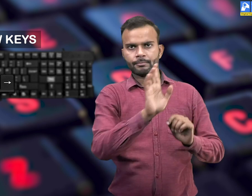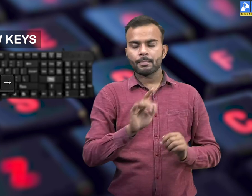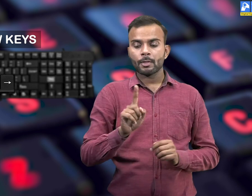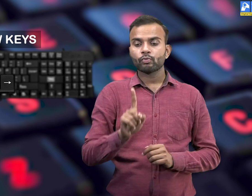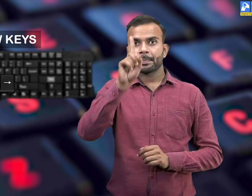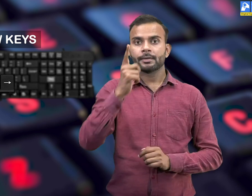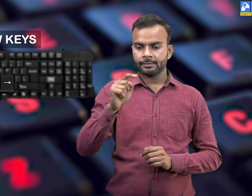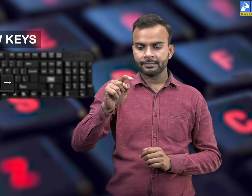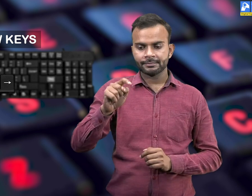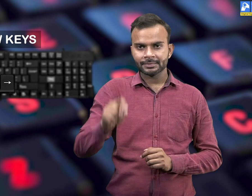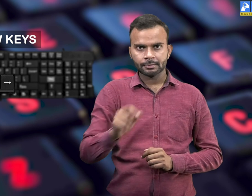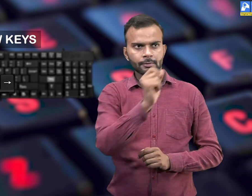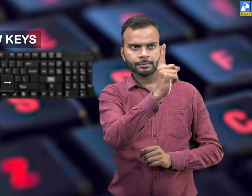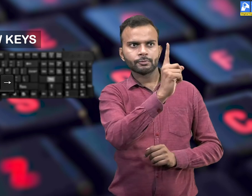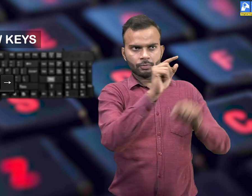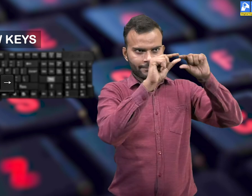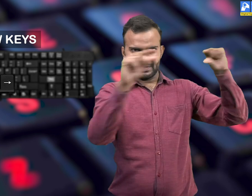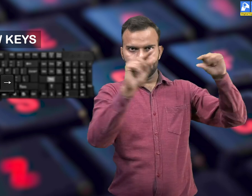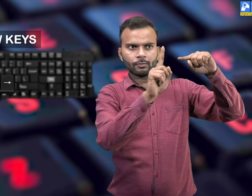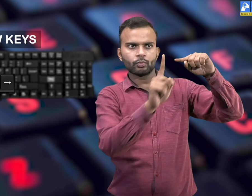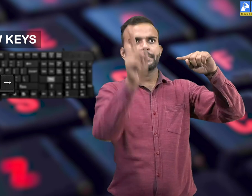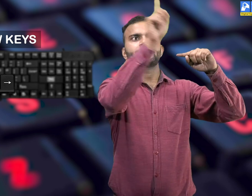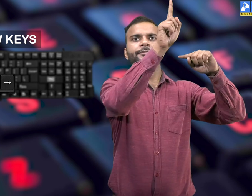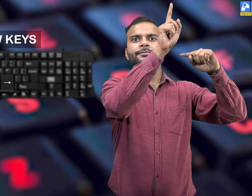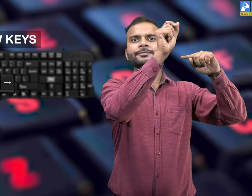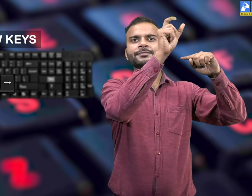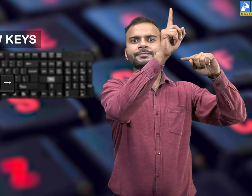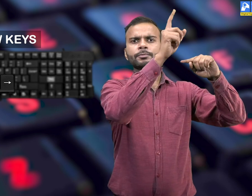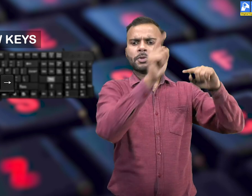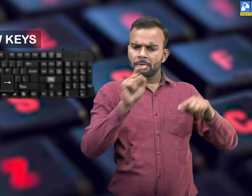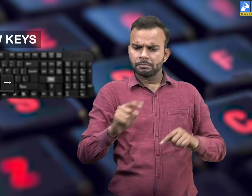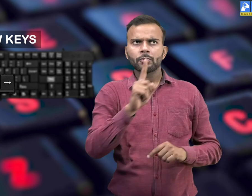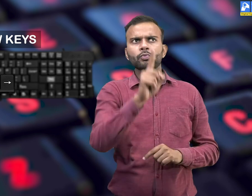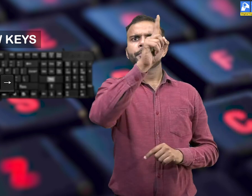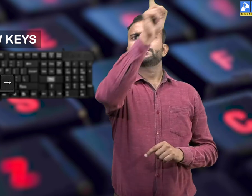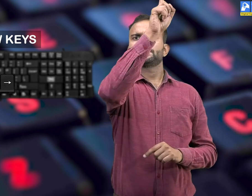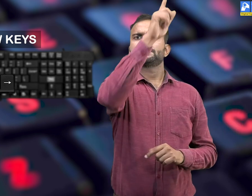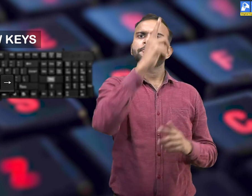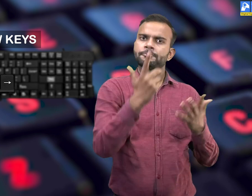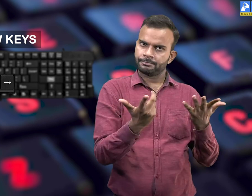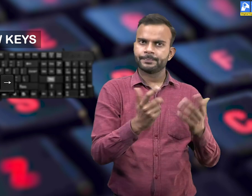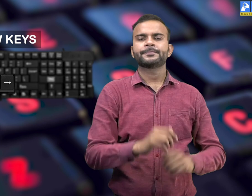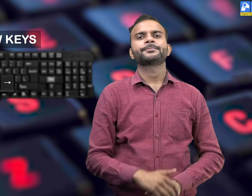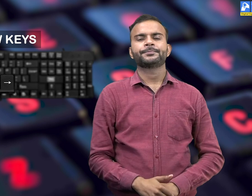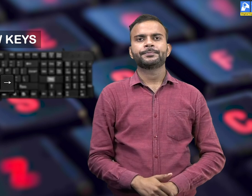cursor in the above sentence, the up arrow key can be pressed and